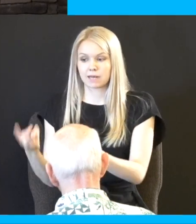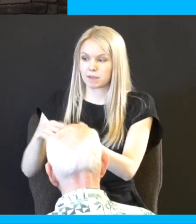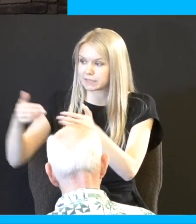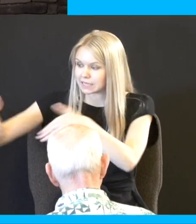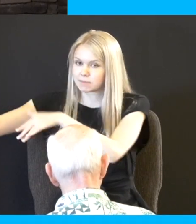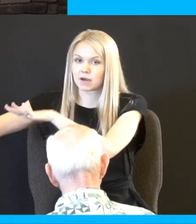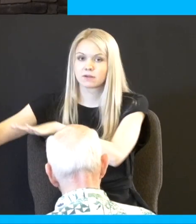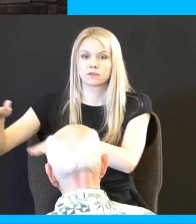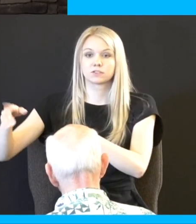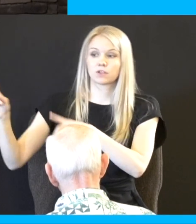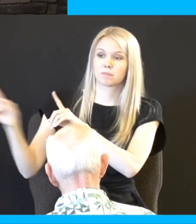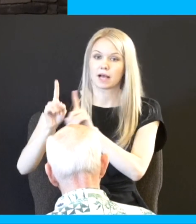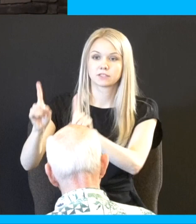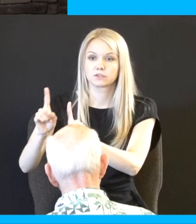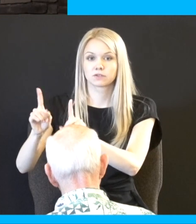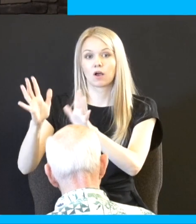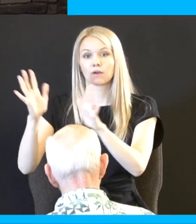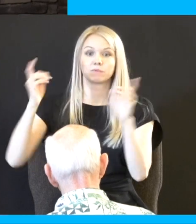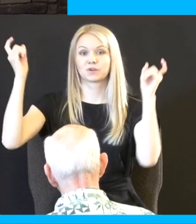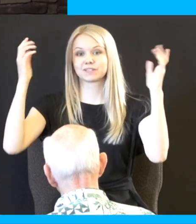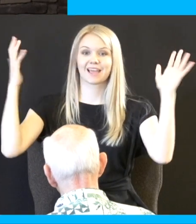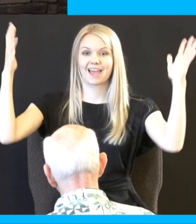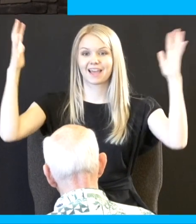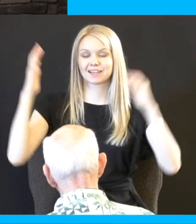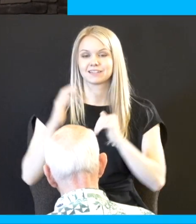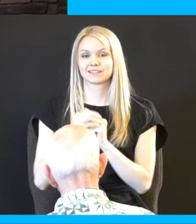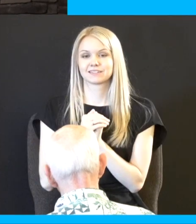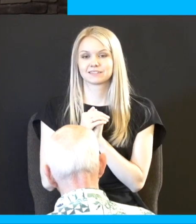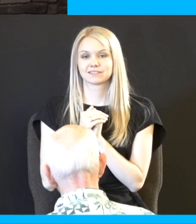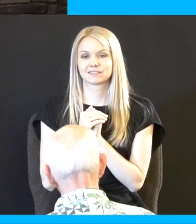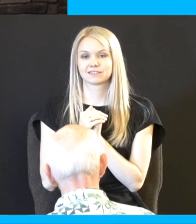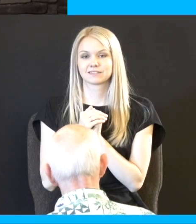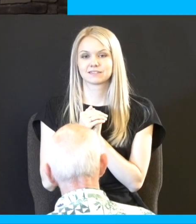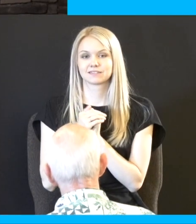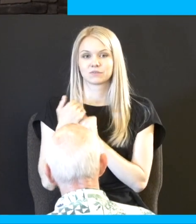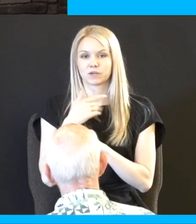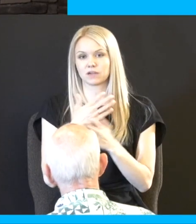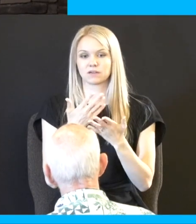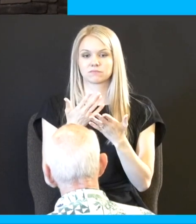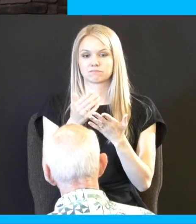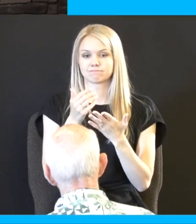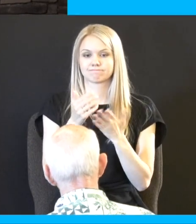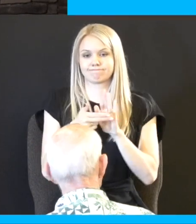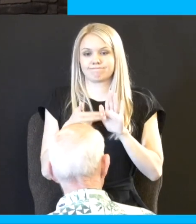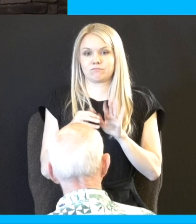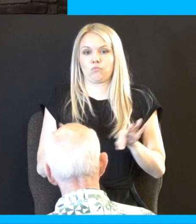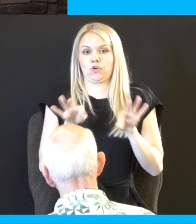rejoicing so they're like hey hey we were counted worthy to suffer for Jesus name they just got beaten in front of the council